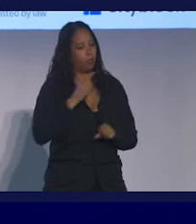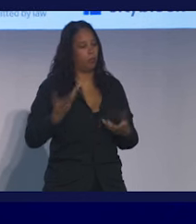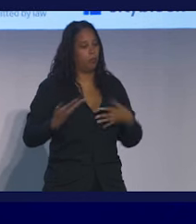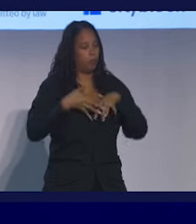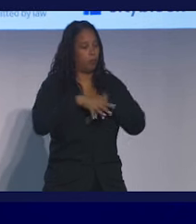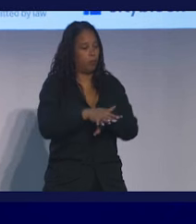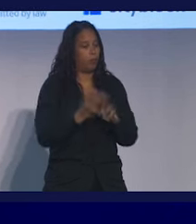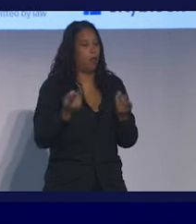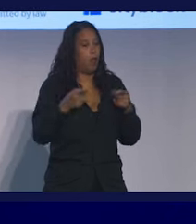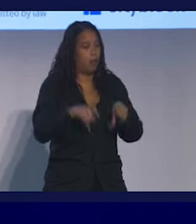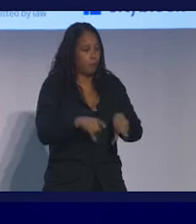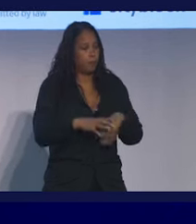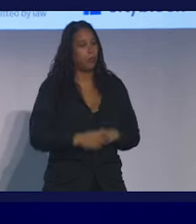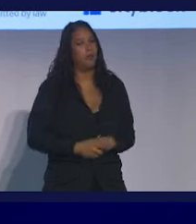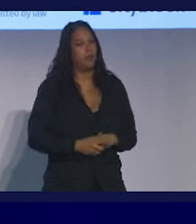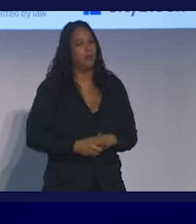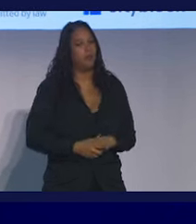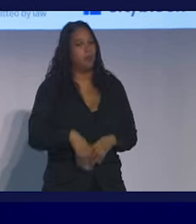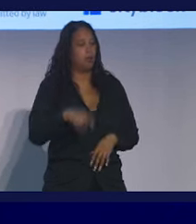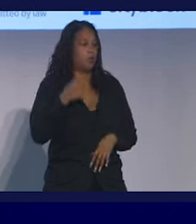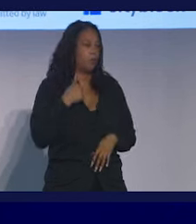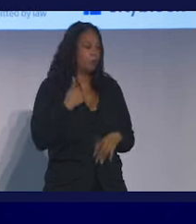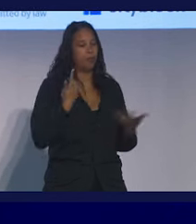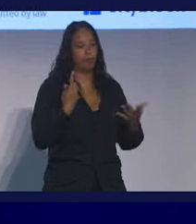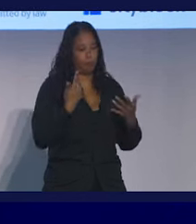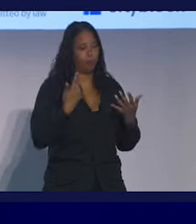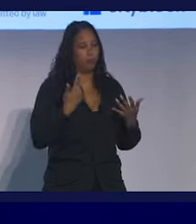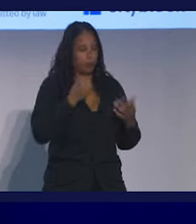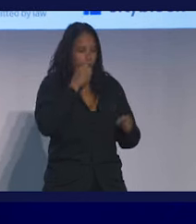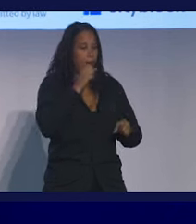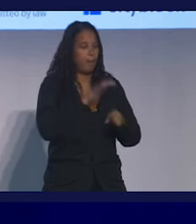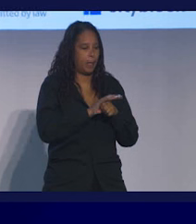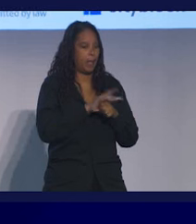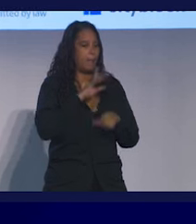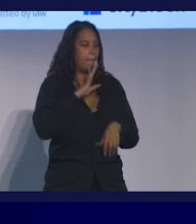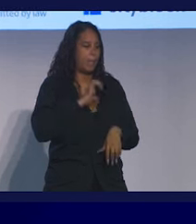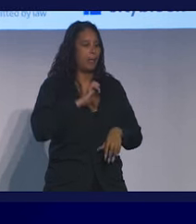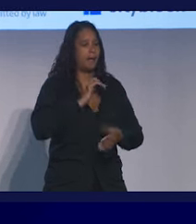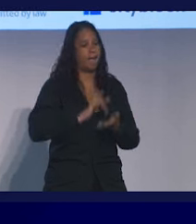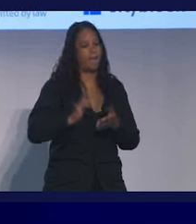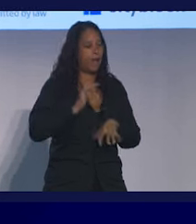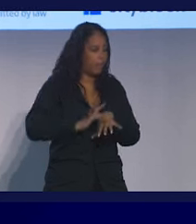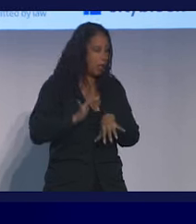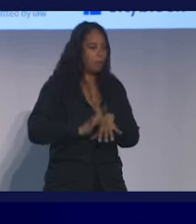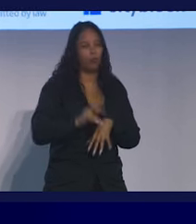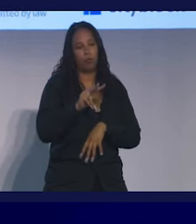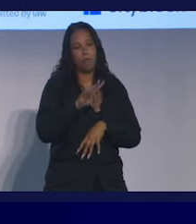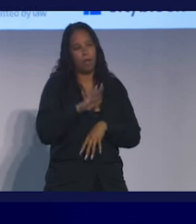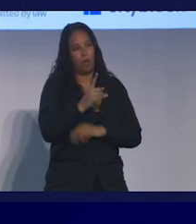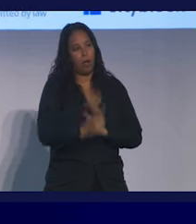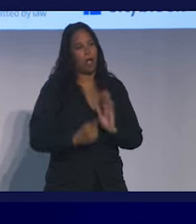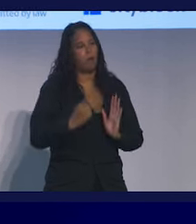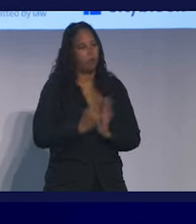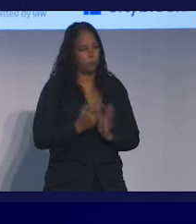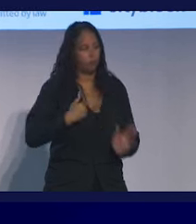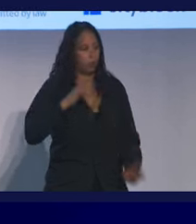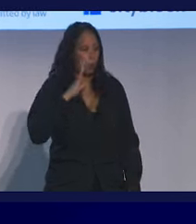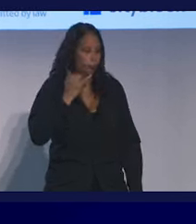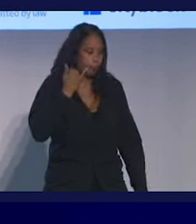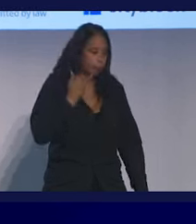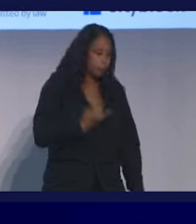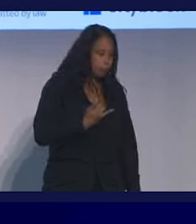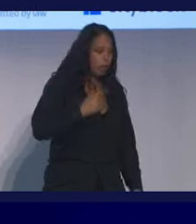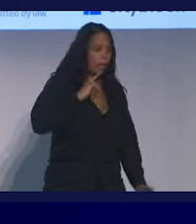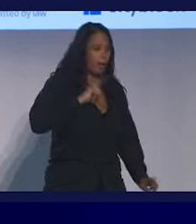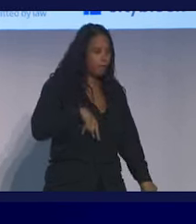And then we commit to being available 24-7 for our members. You call us night or day. We will answer the phone. We will